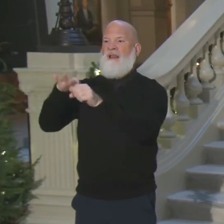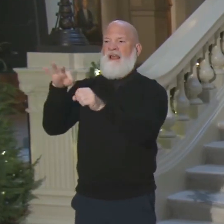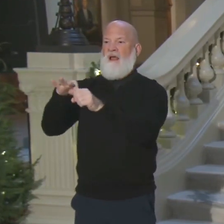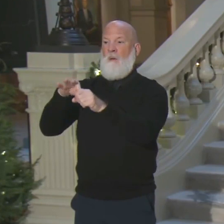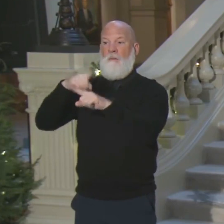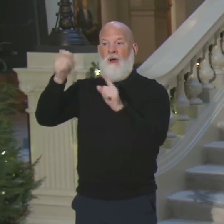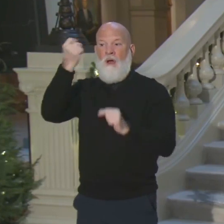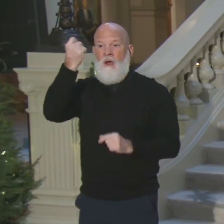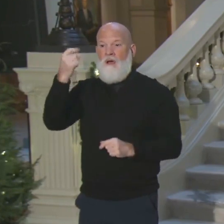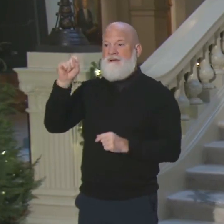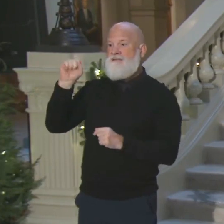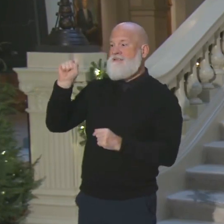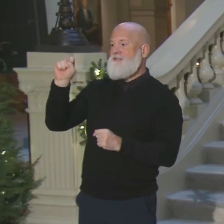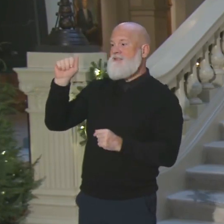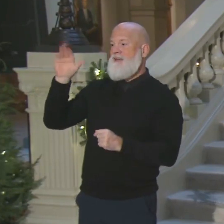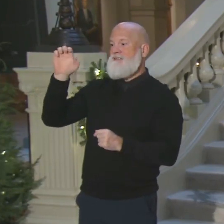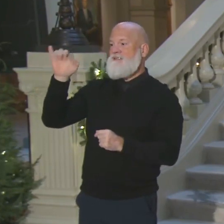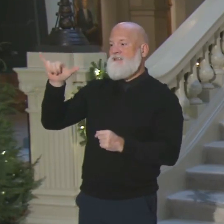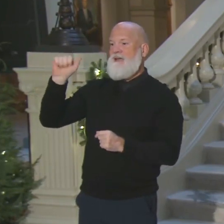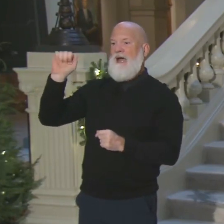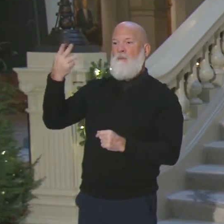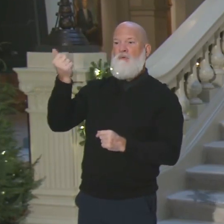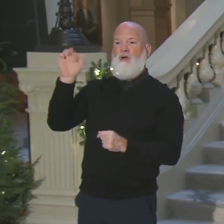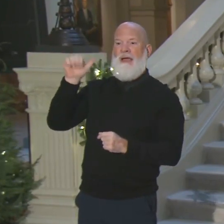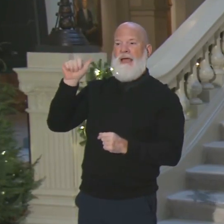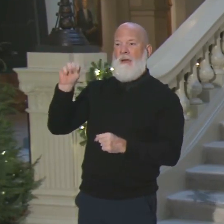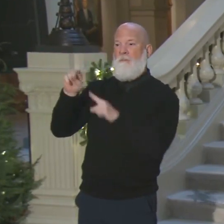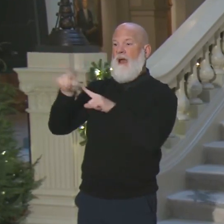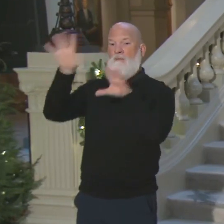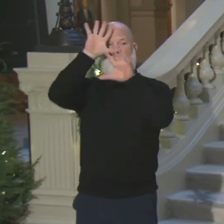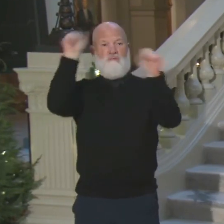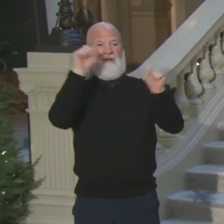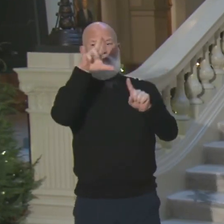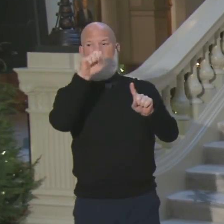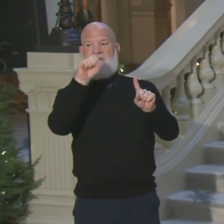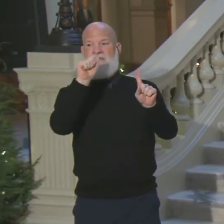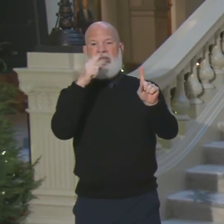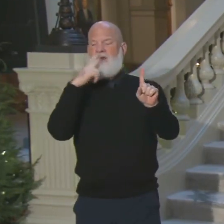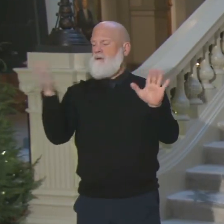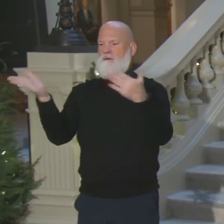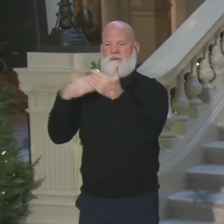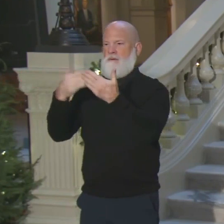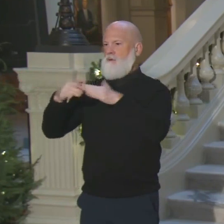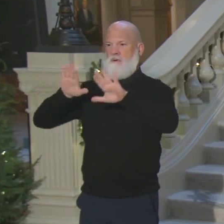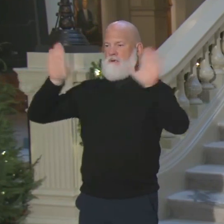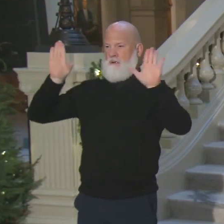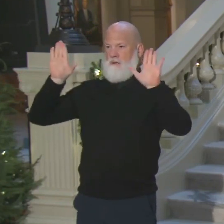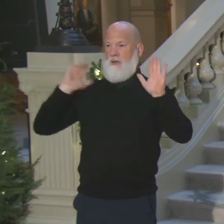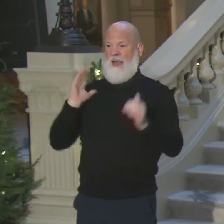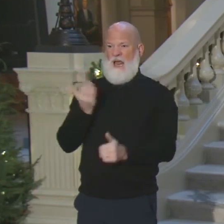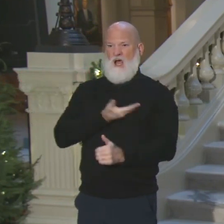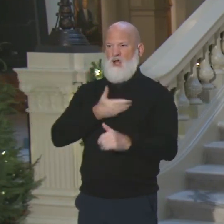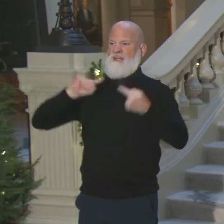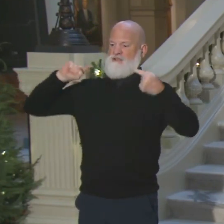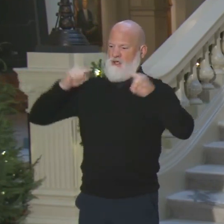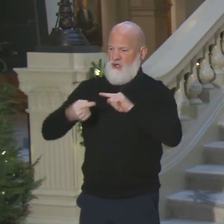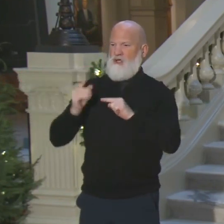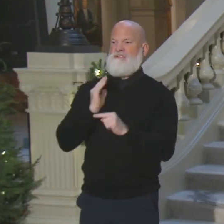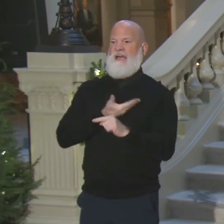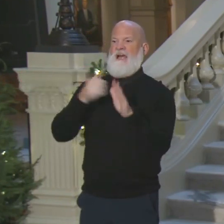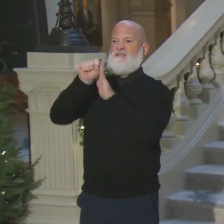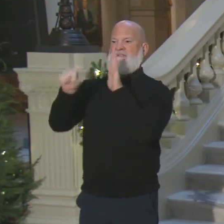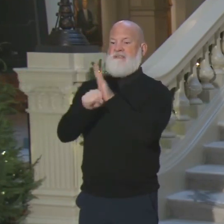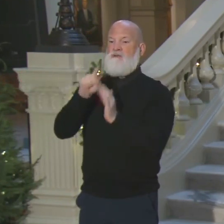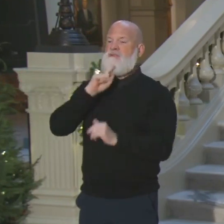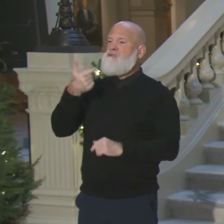President of the United States, is hurting our state. Georgia is the number one state in the nation to do business for